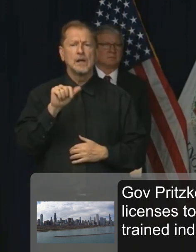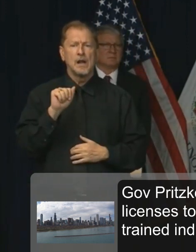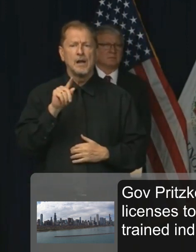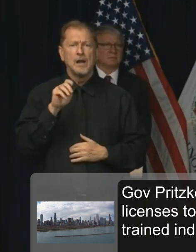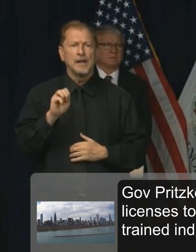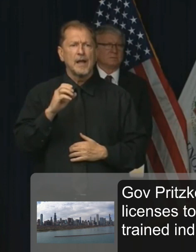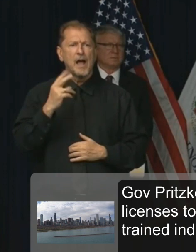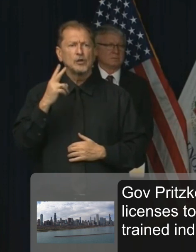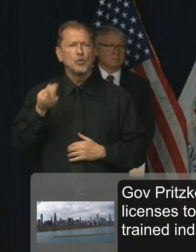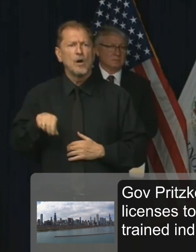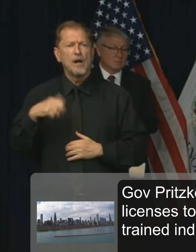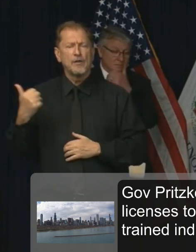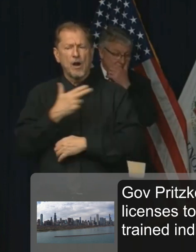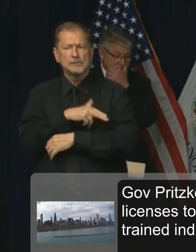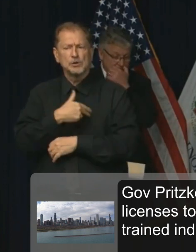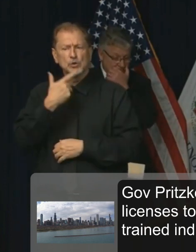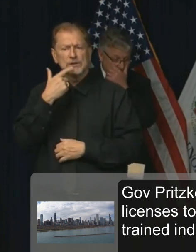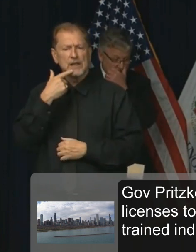yesterday.